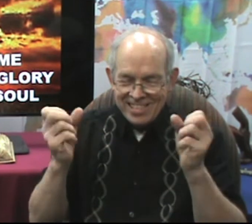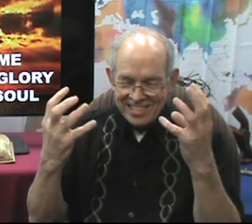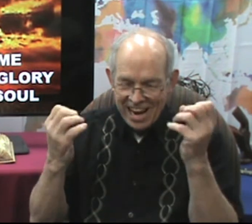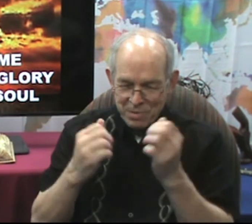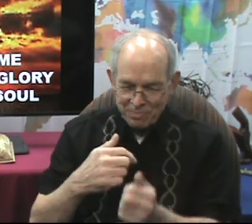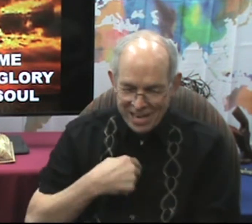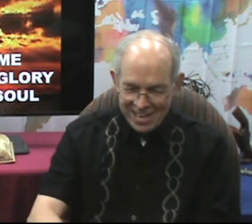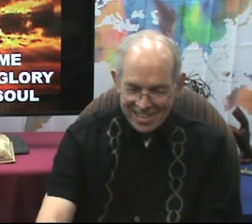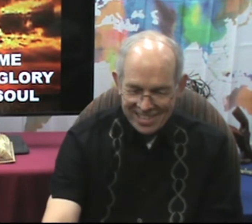Say it with me.